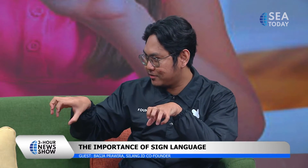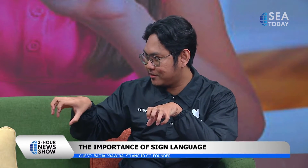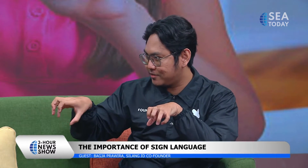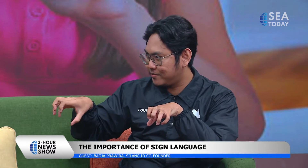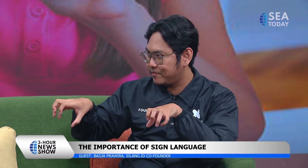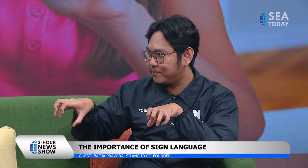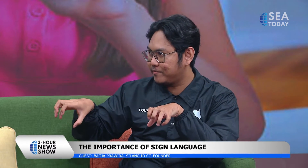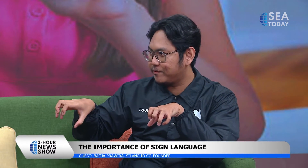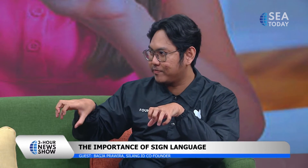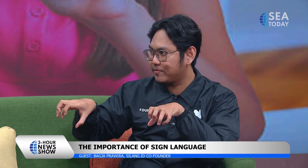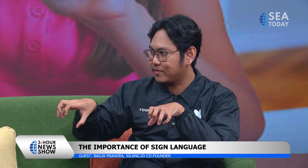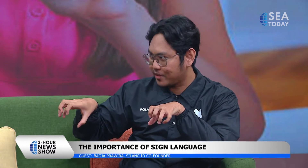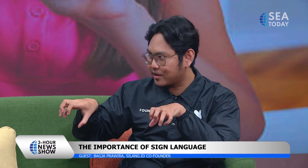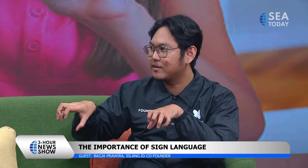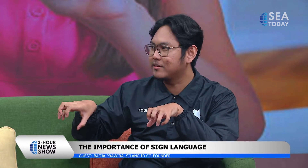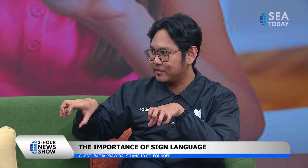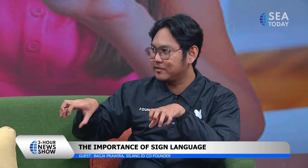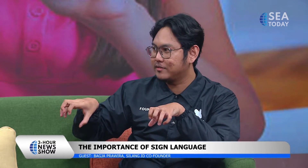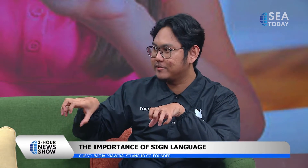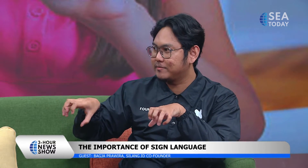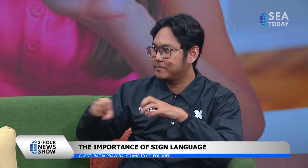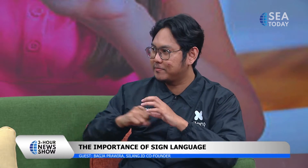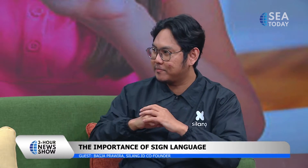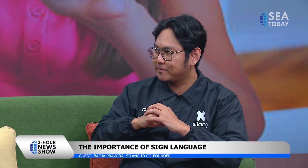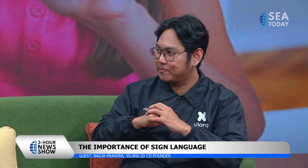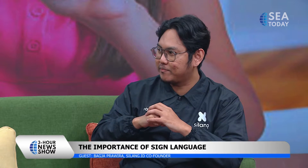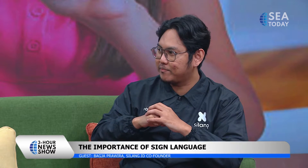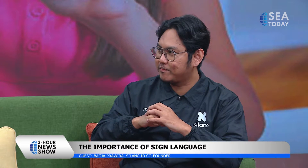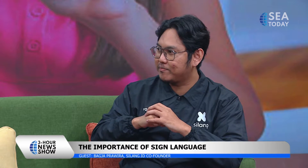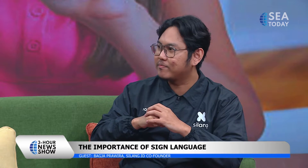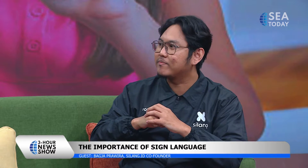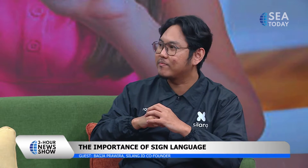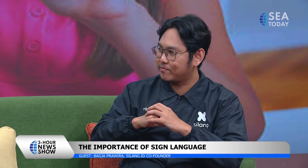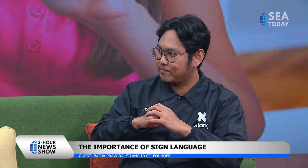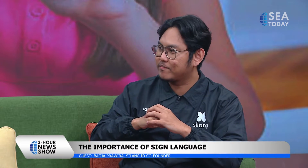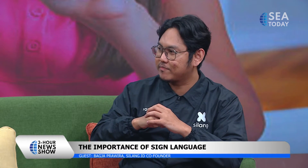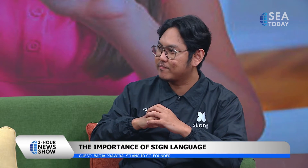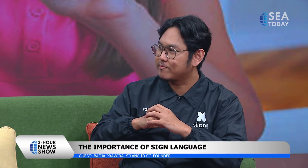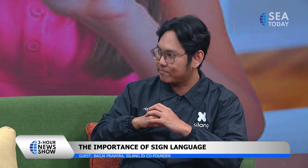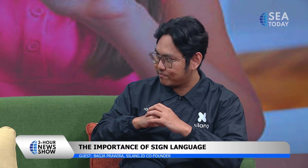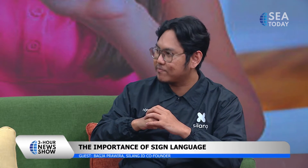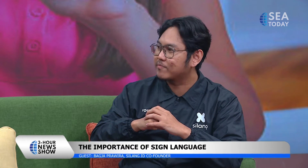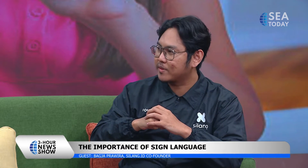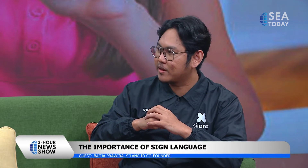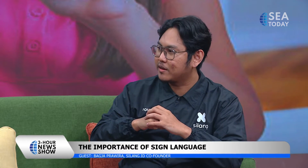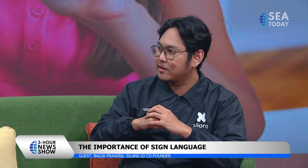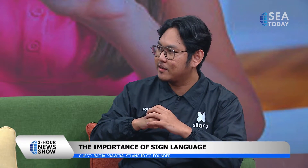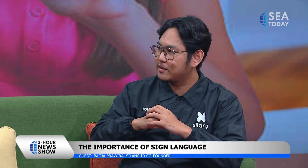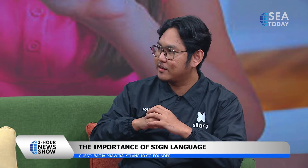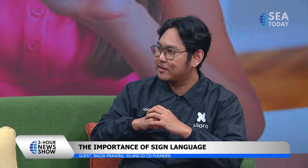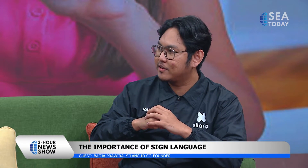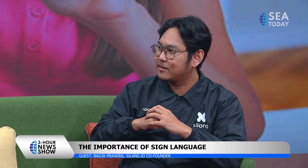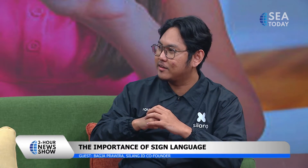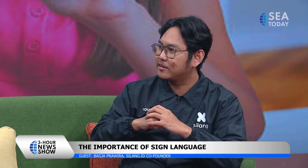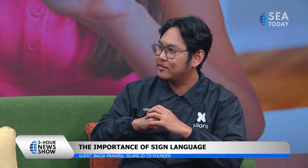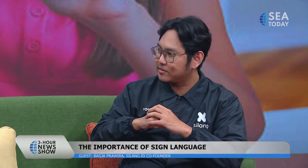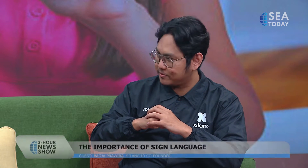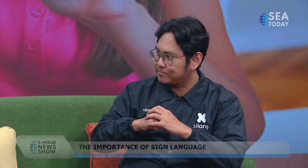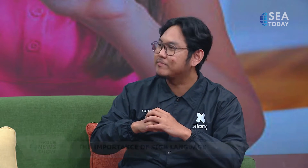could not get included to uh in to not get inclusive and not uh get involved in